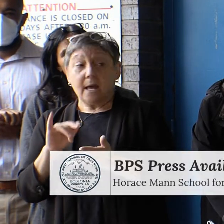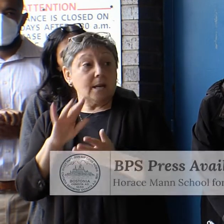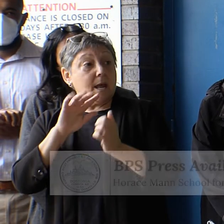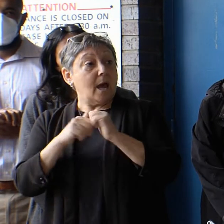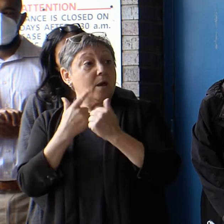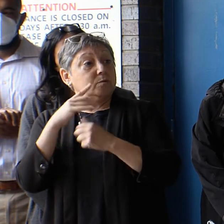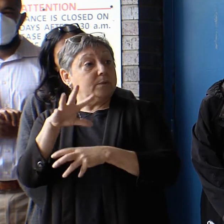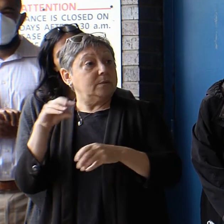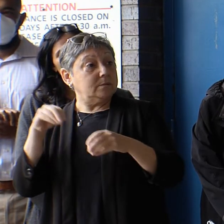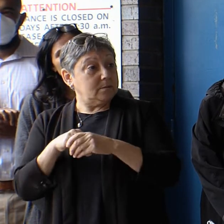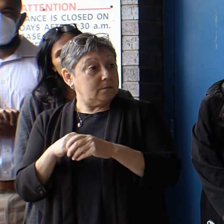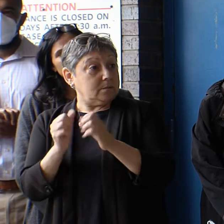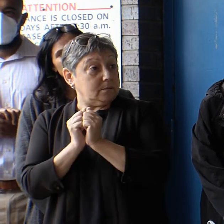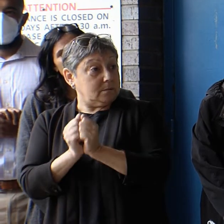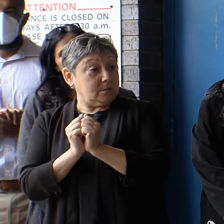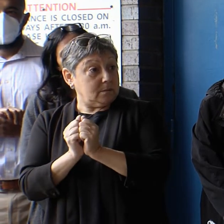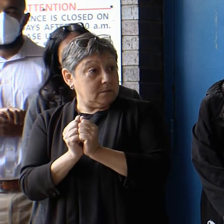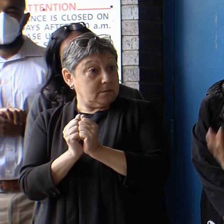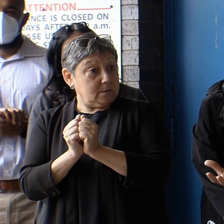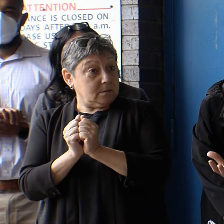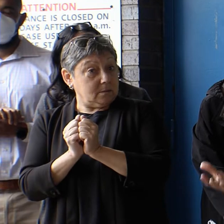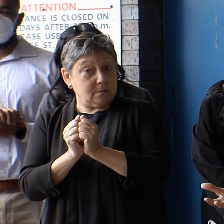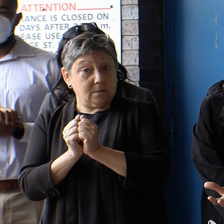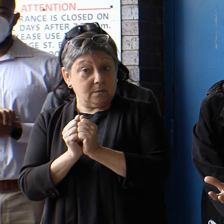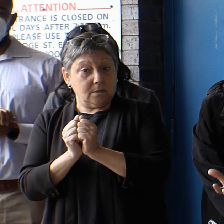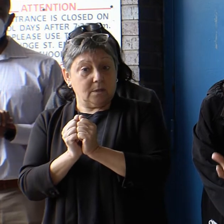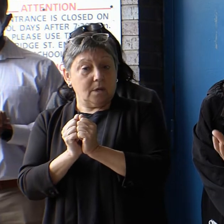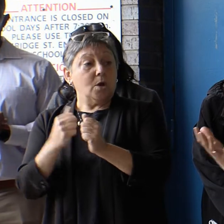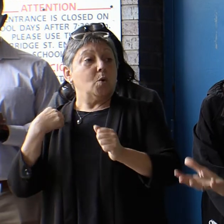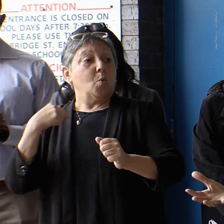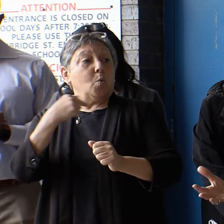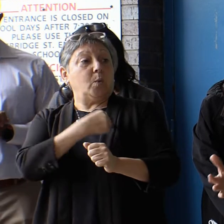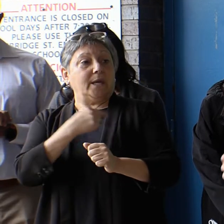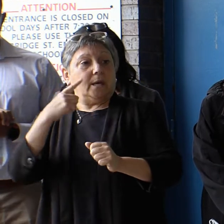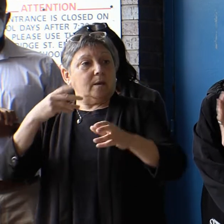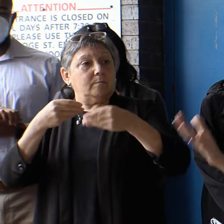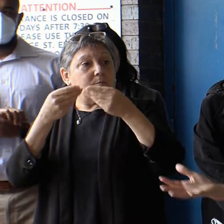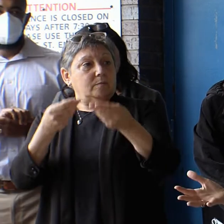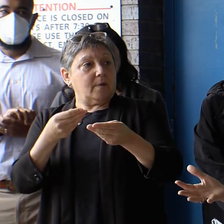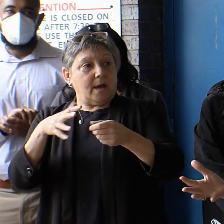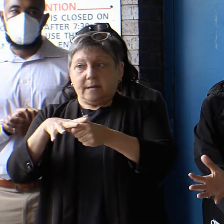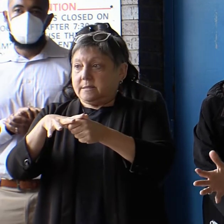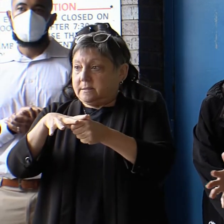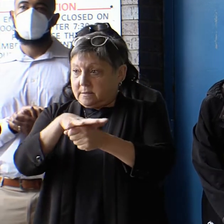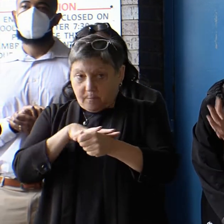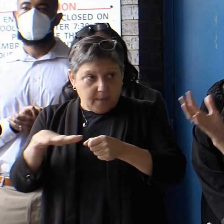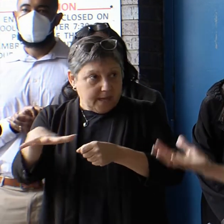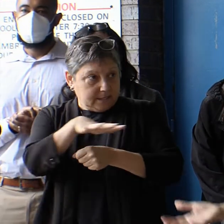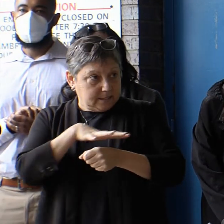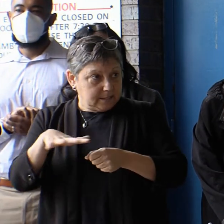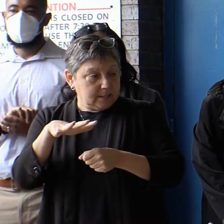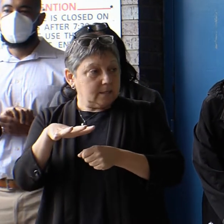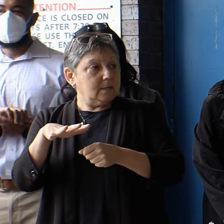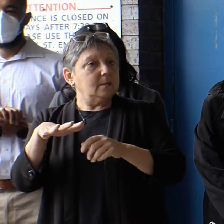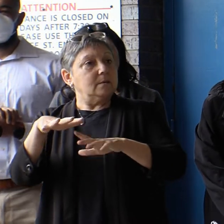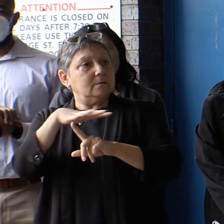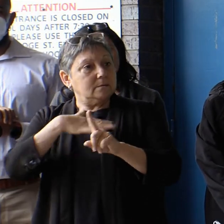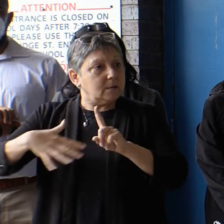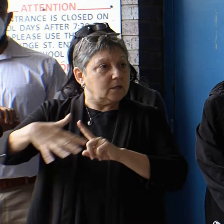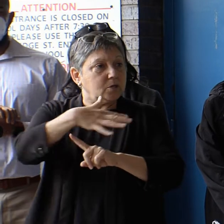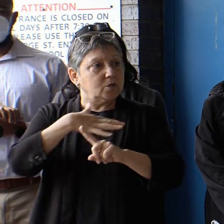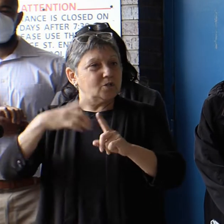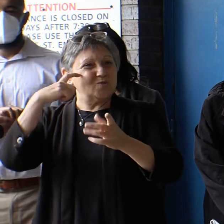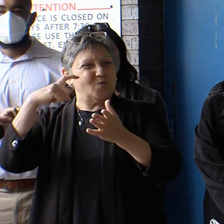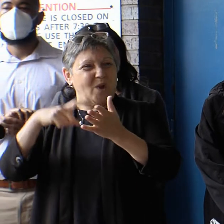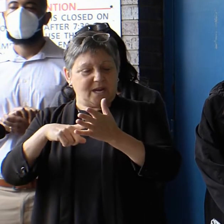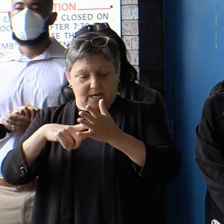engage is our ability to provide a space, an environment that really recognizes their whole selves.